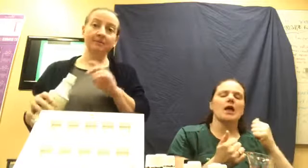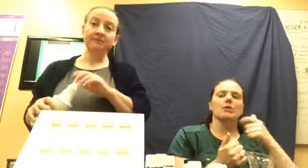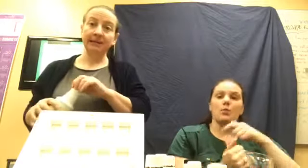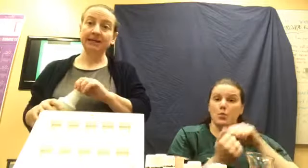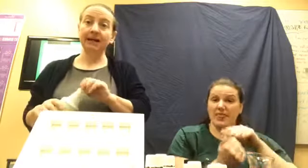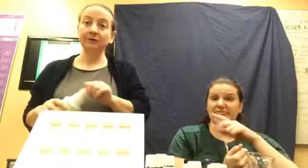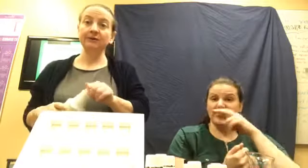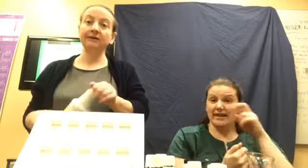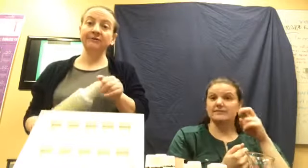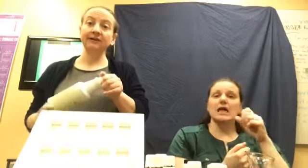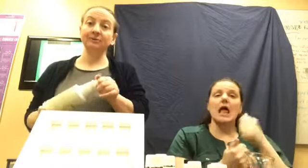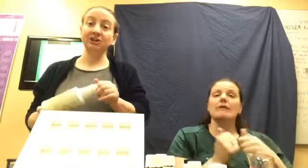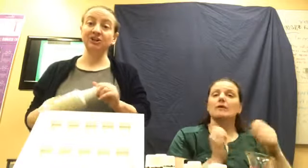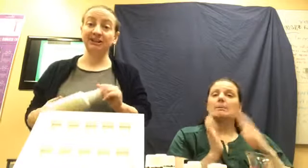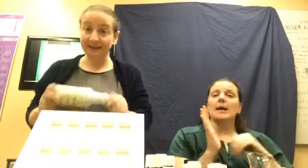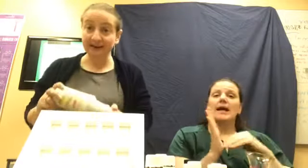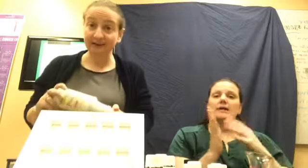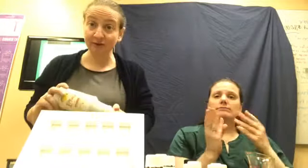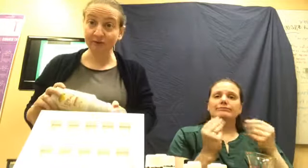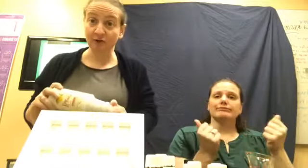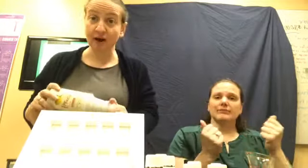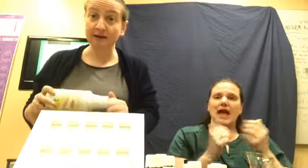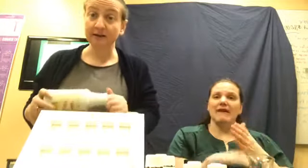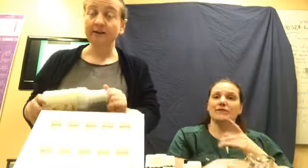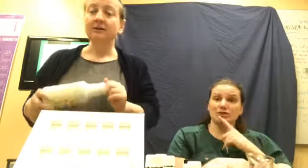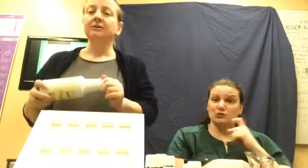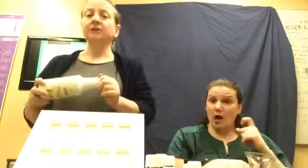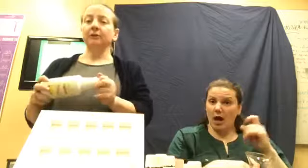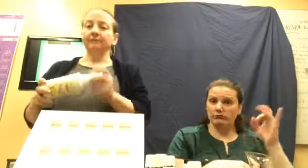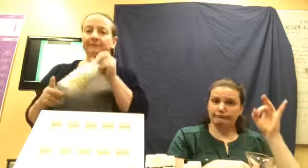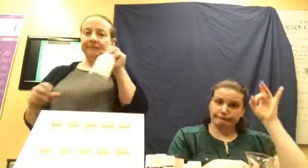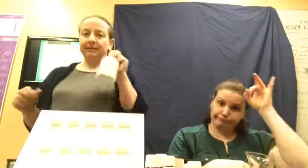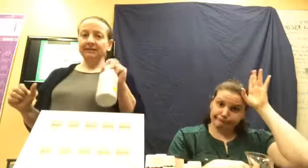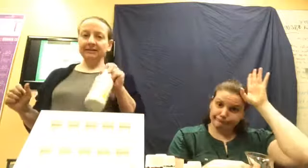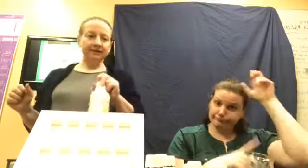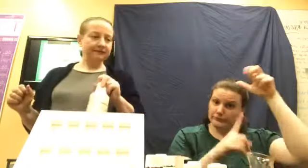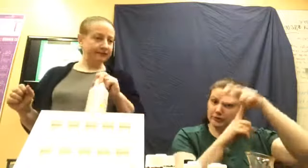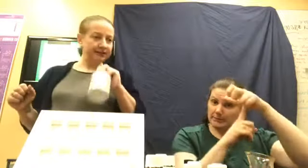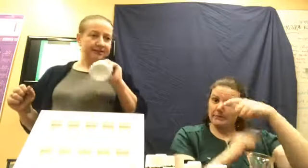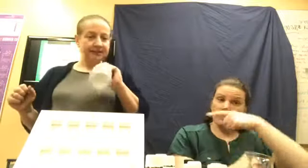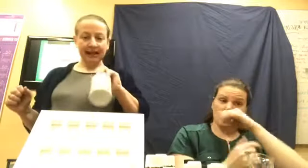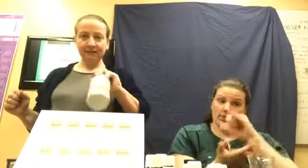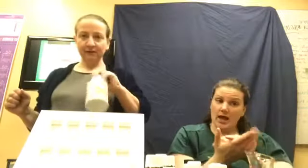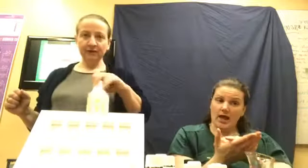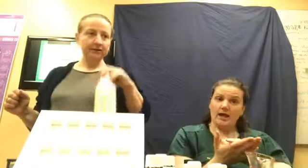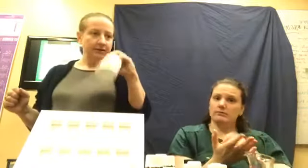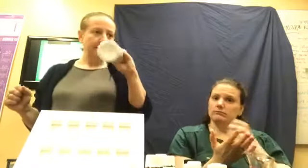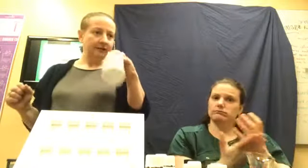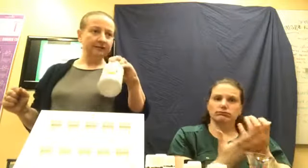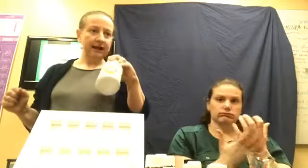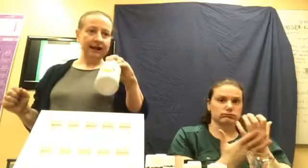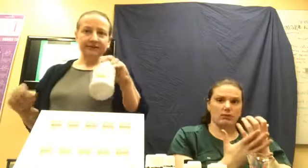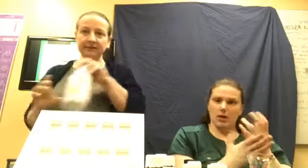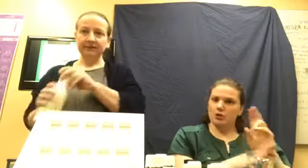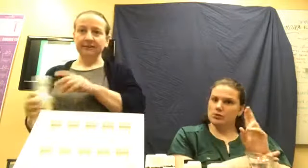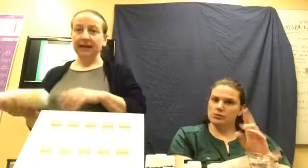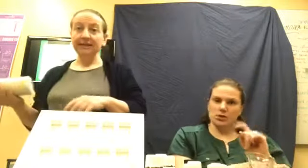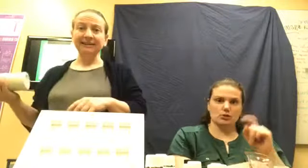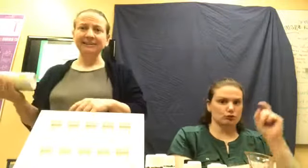of paint out of that sweatshirt even after it was dried. So this stuff is to die for. You've got to have it. And it's